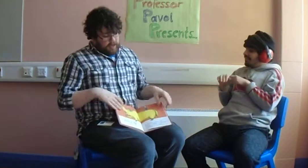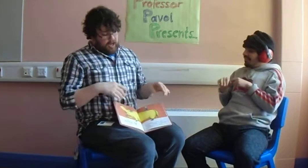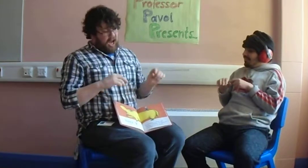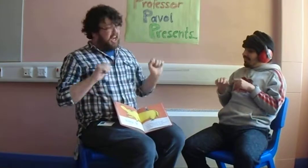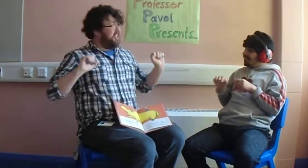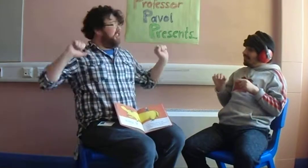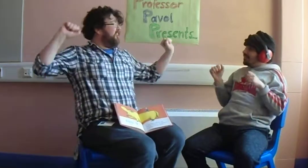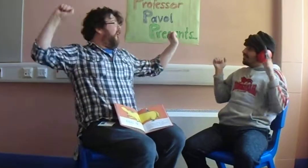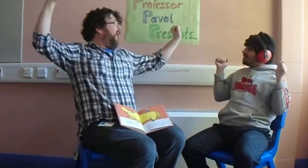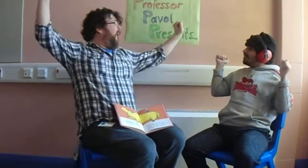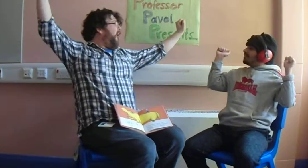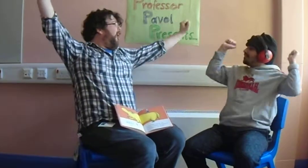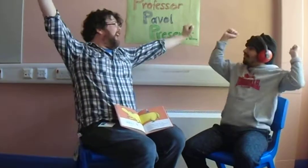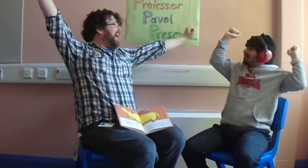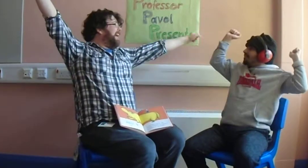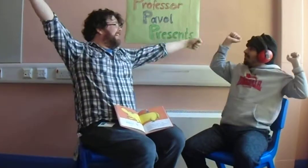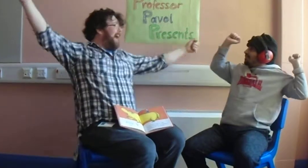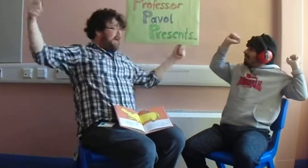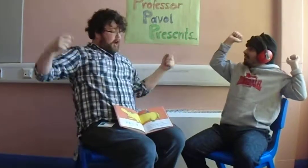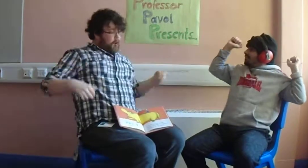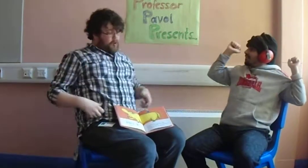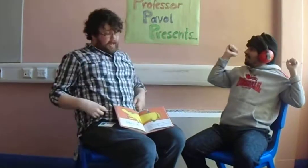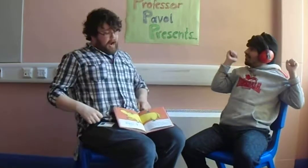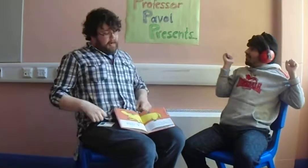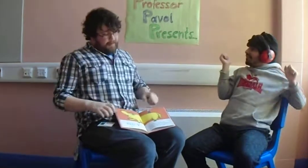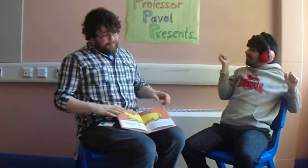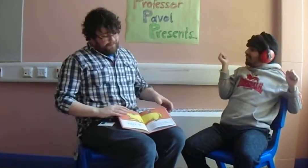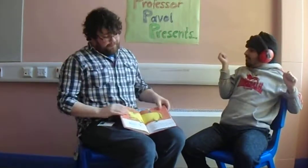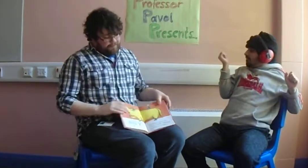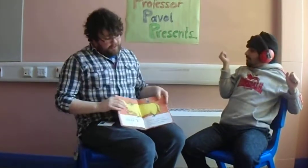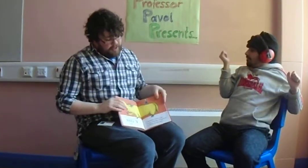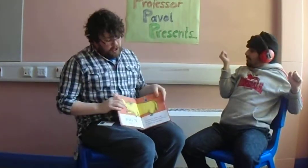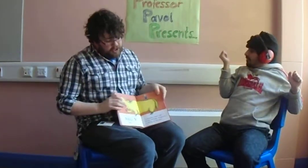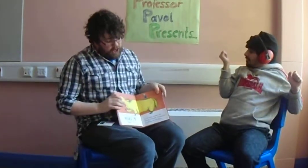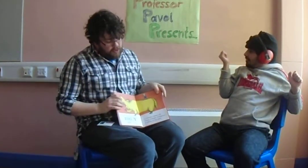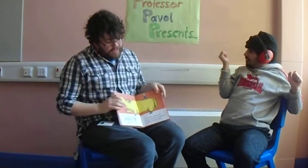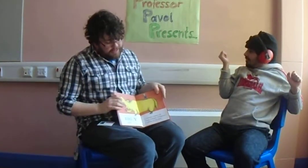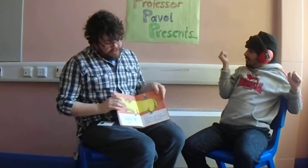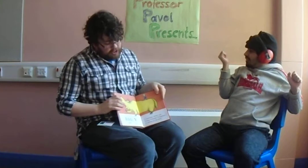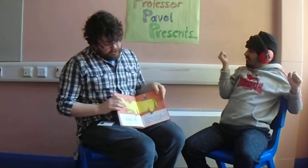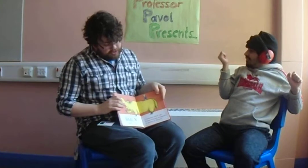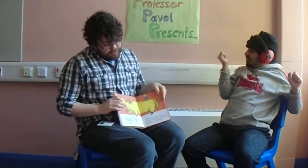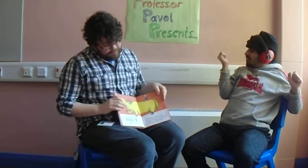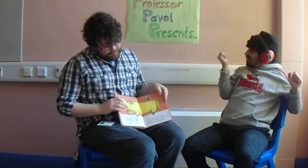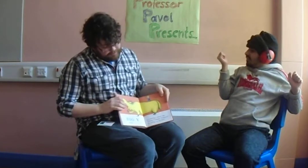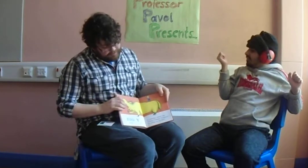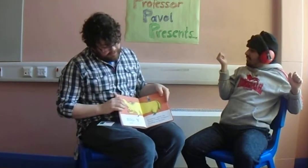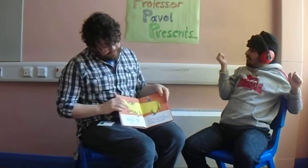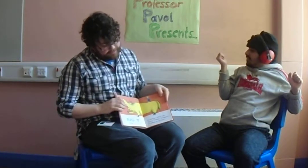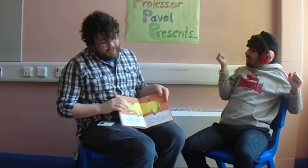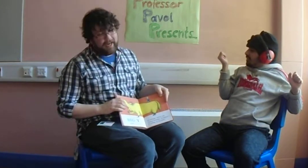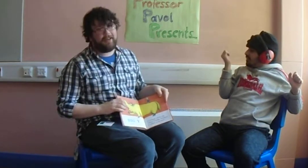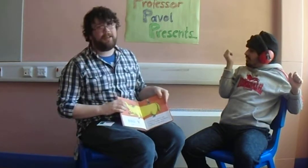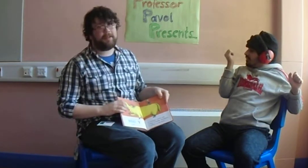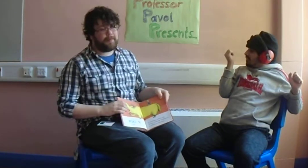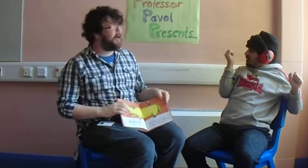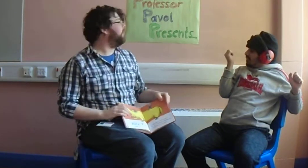Y. Y. You're in yellow yak. Over Yolandi Johnson is yelling on his back.